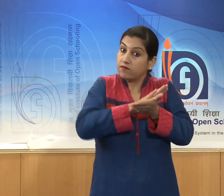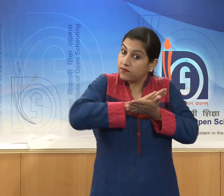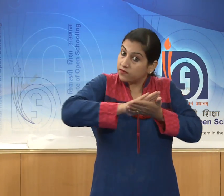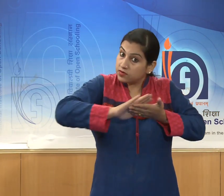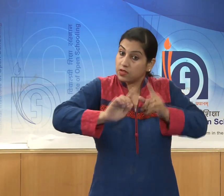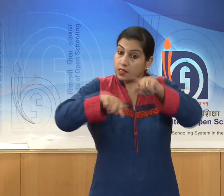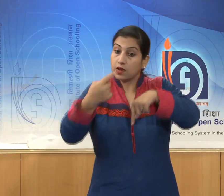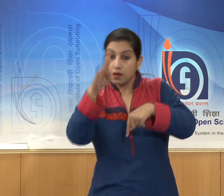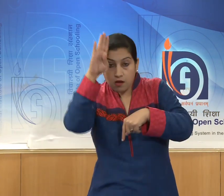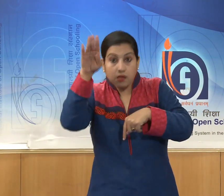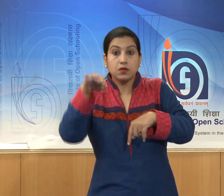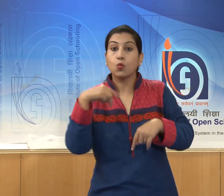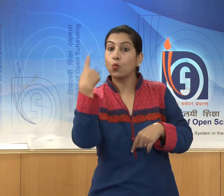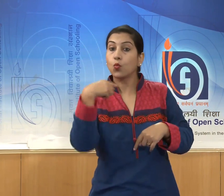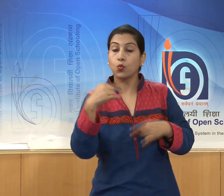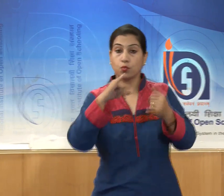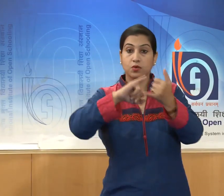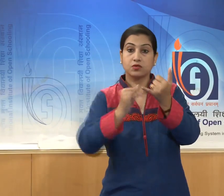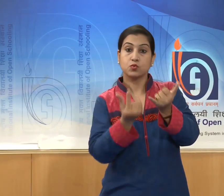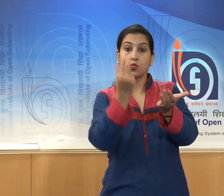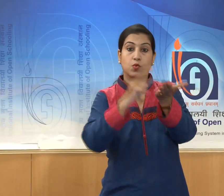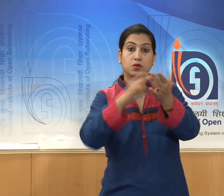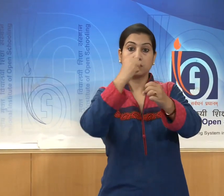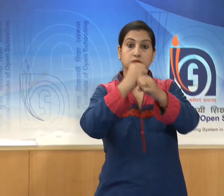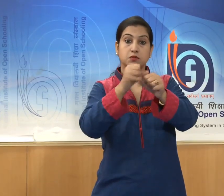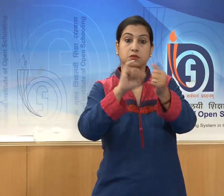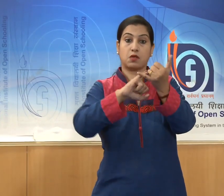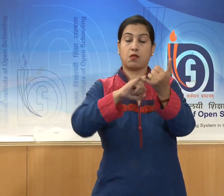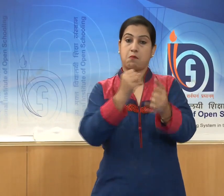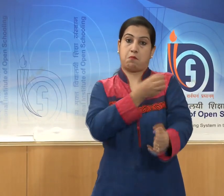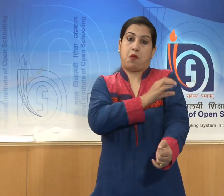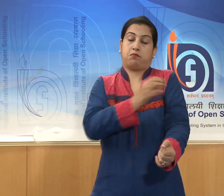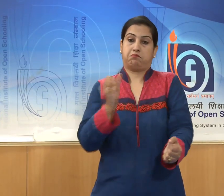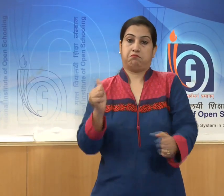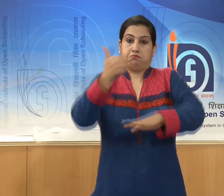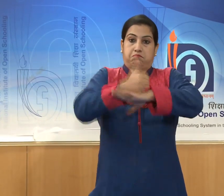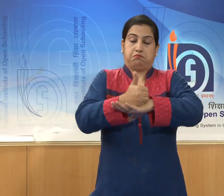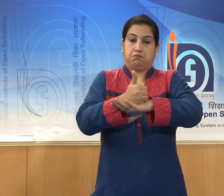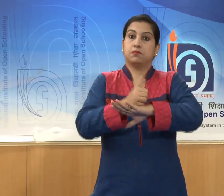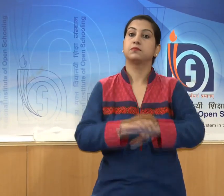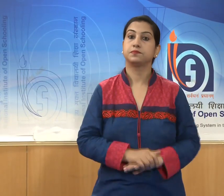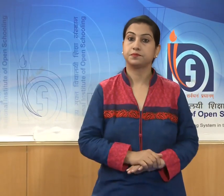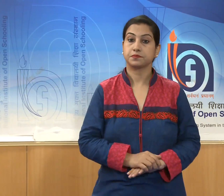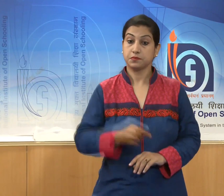came to power, they continued